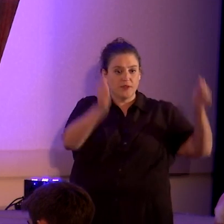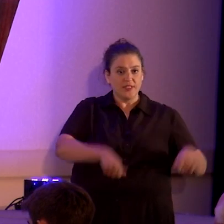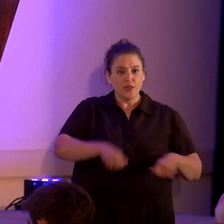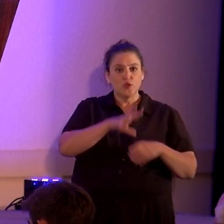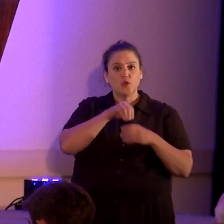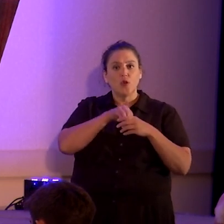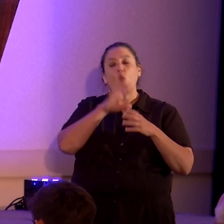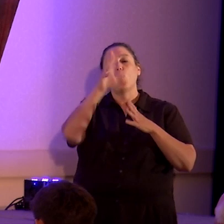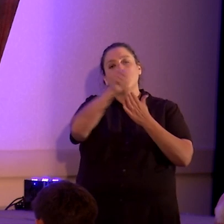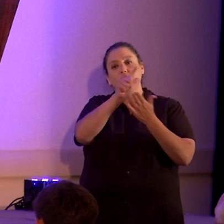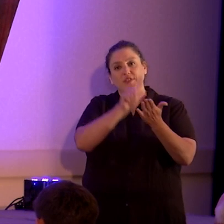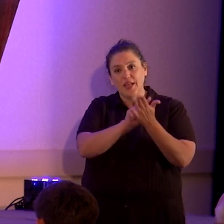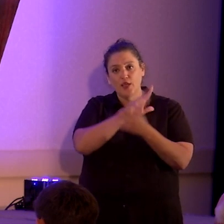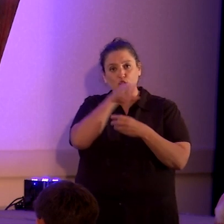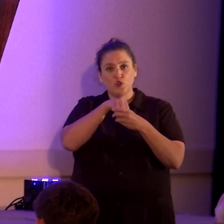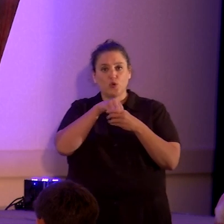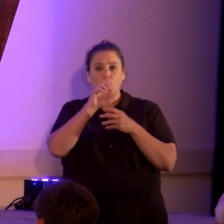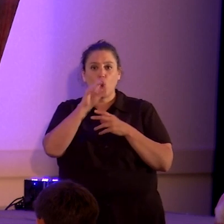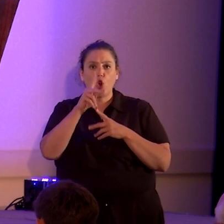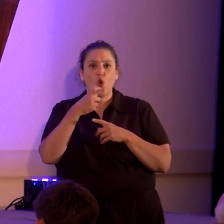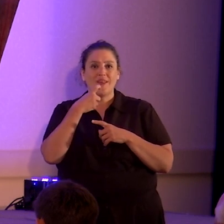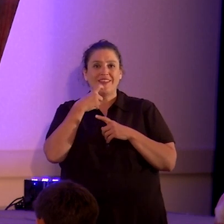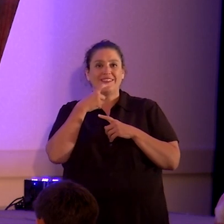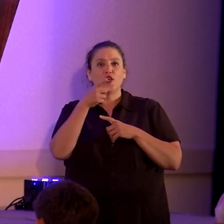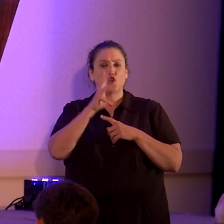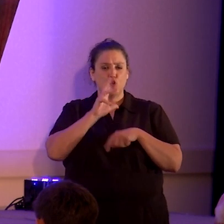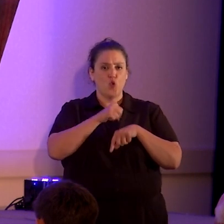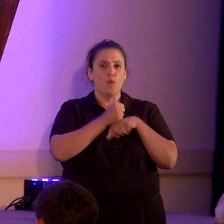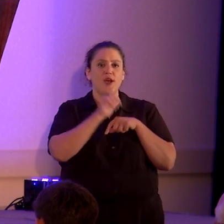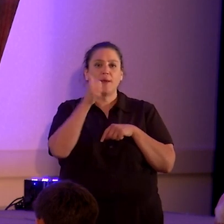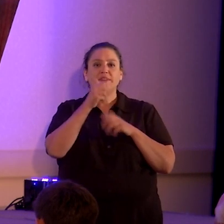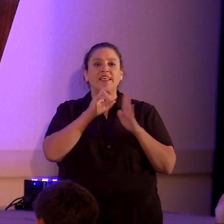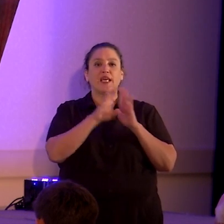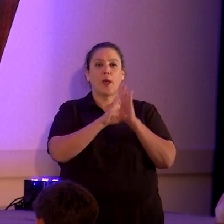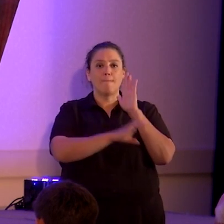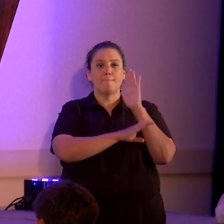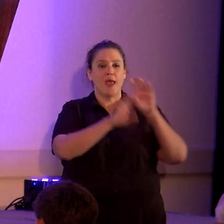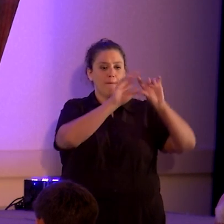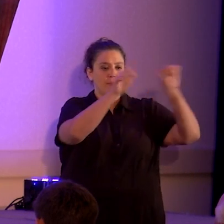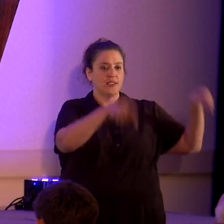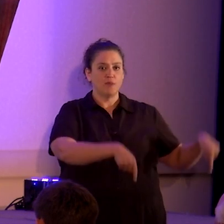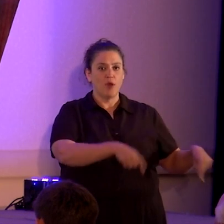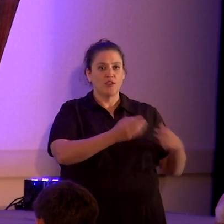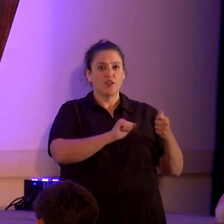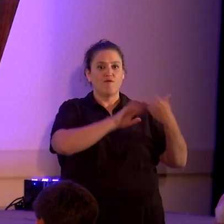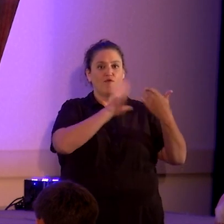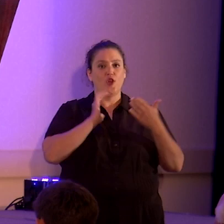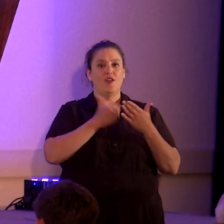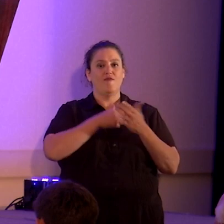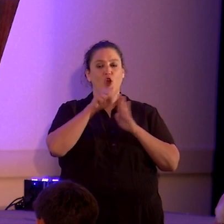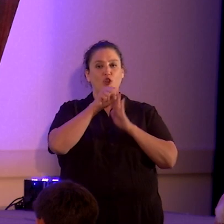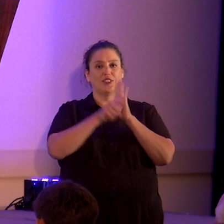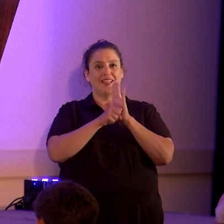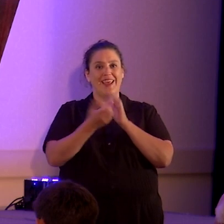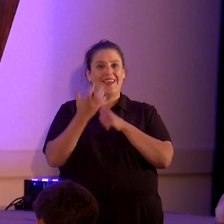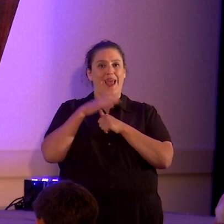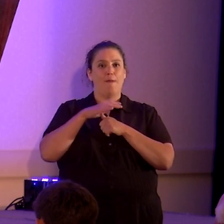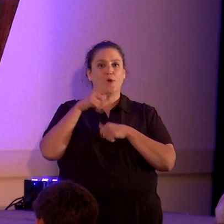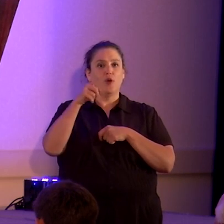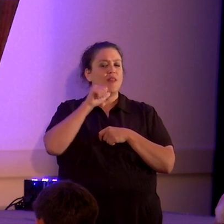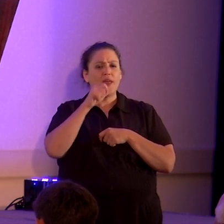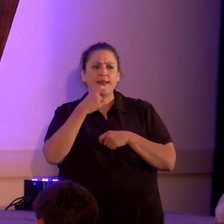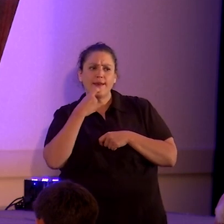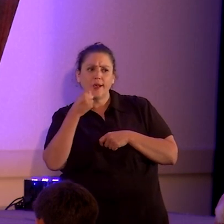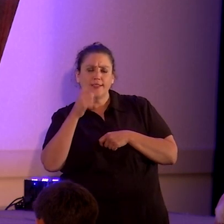a law, which says, will put up a Ten Commandments monument in front of our state capitol. And they did not say, you will